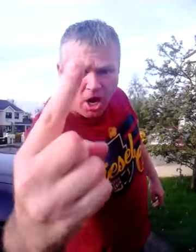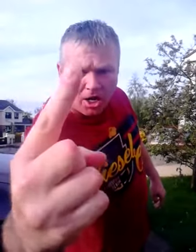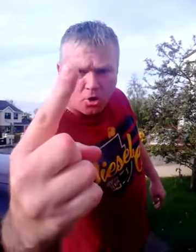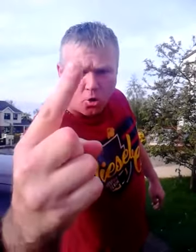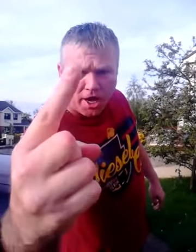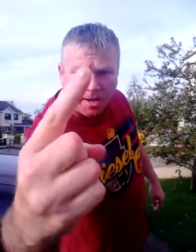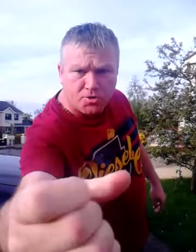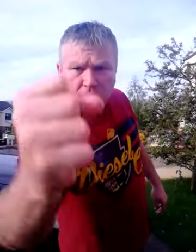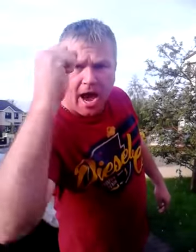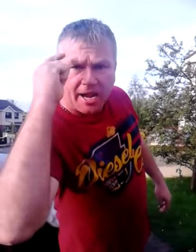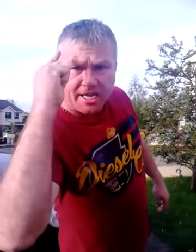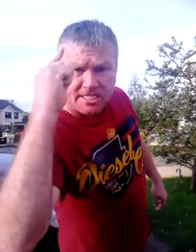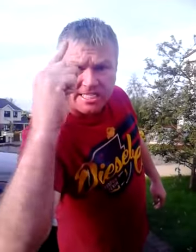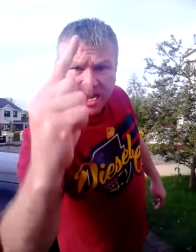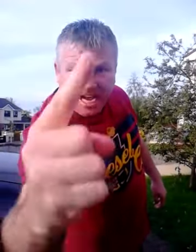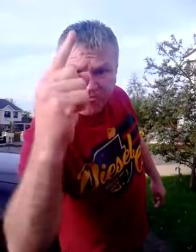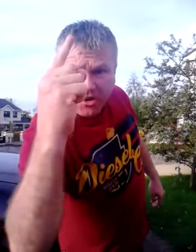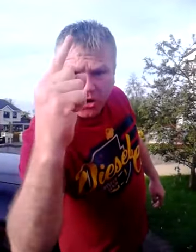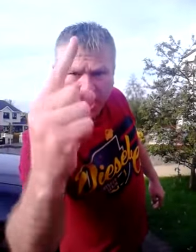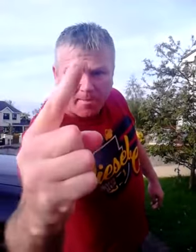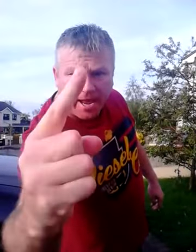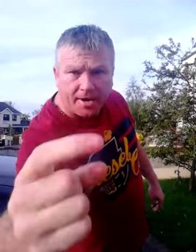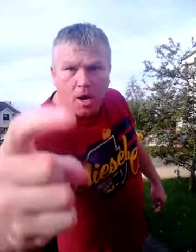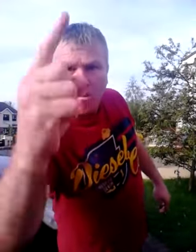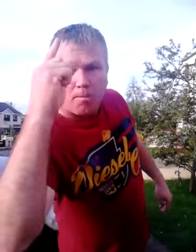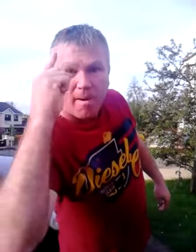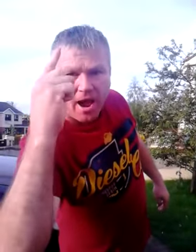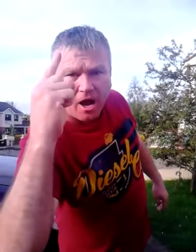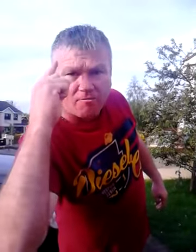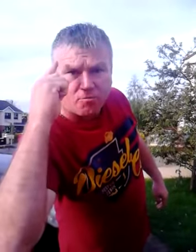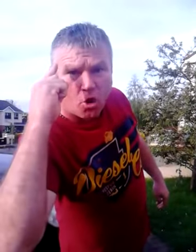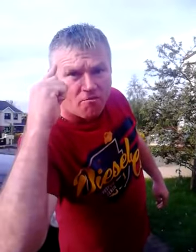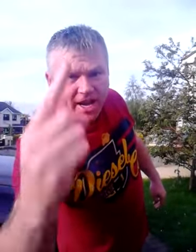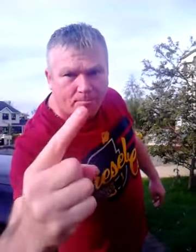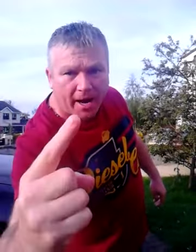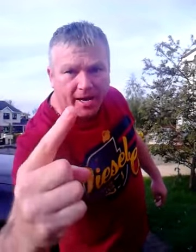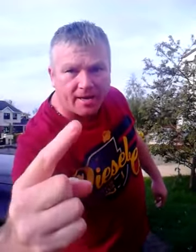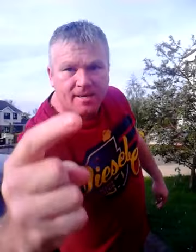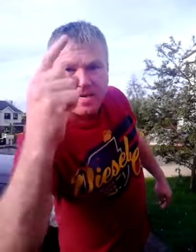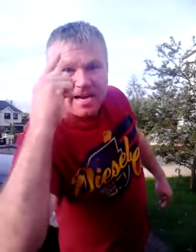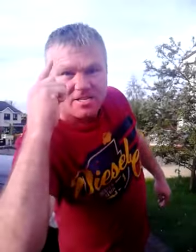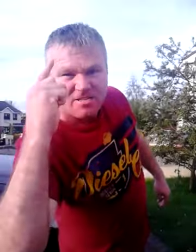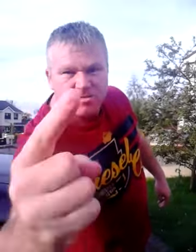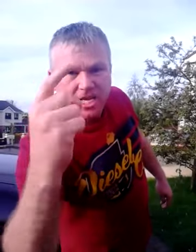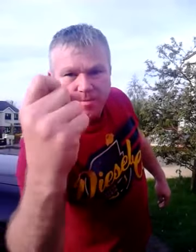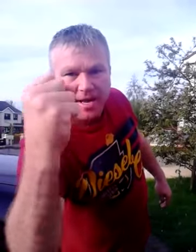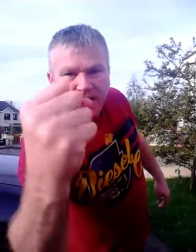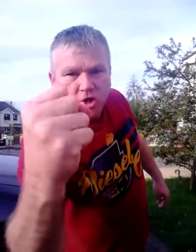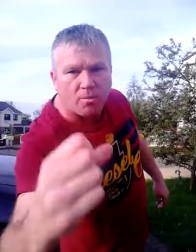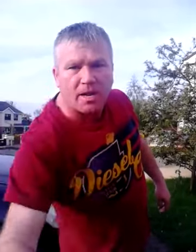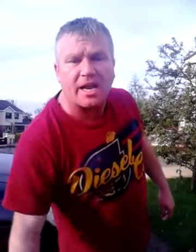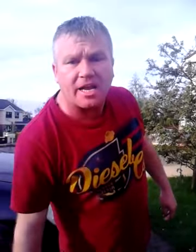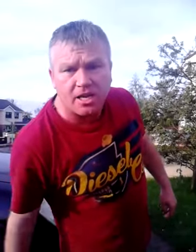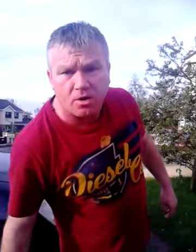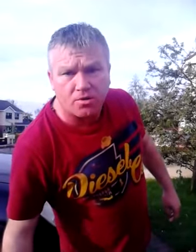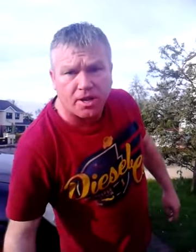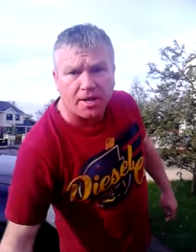calling no names, and this is the last video I'm making, but don't forget, Michael, you'll see my hand coming, and I'll tell you another thing.